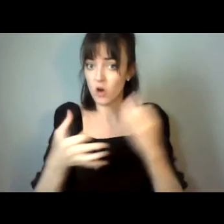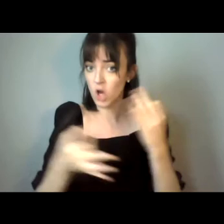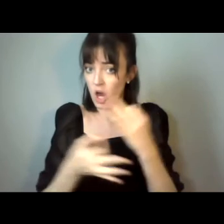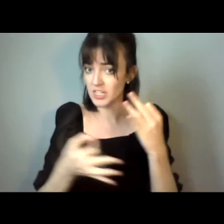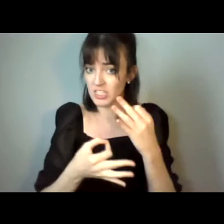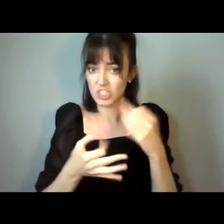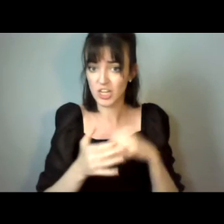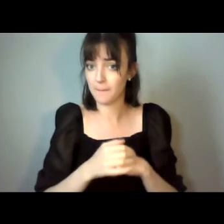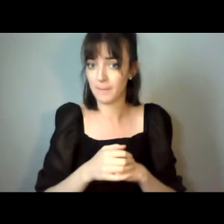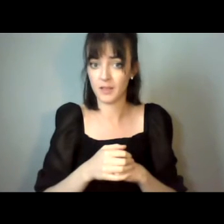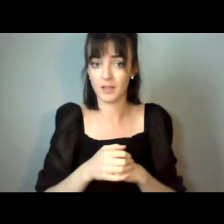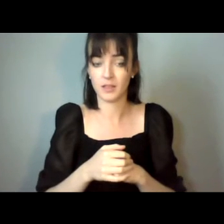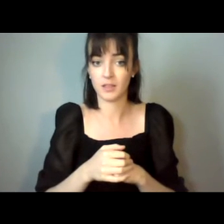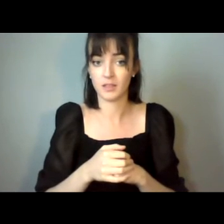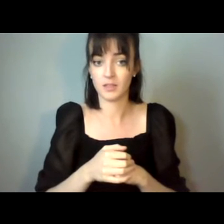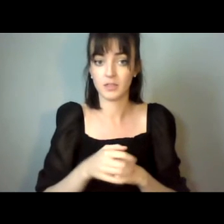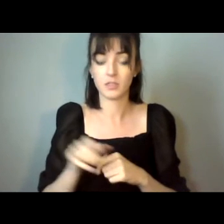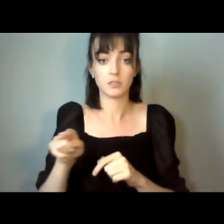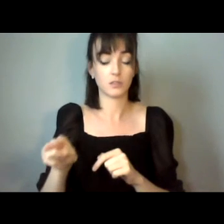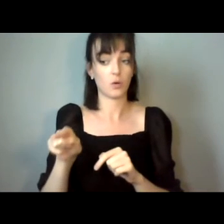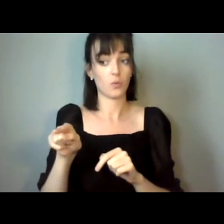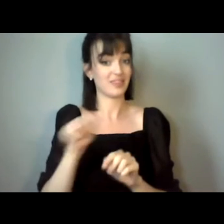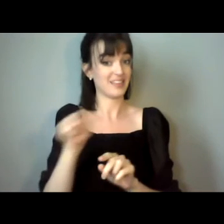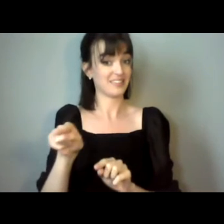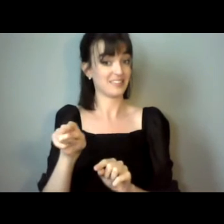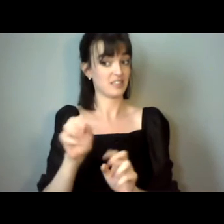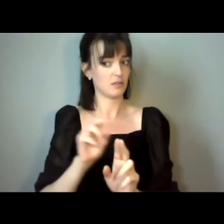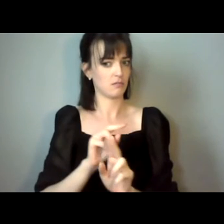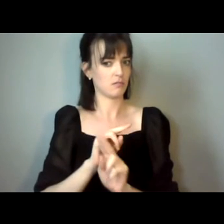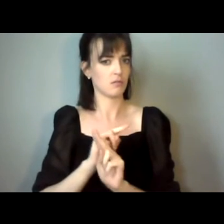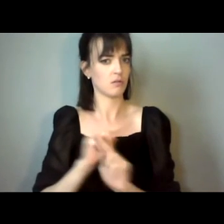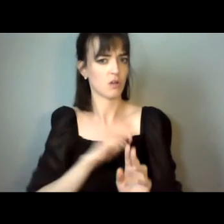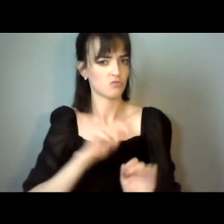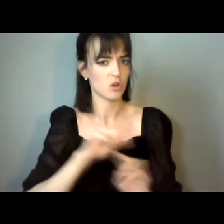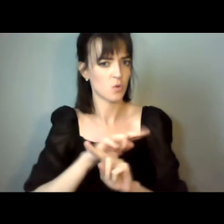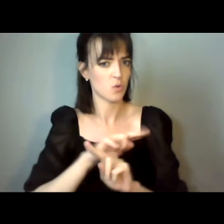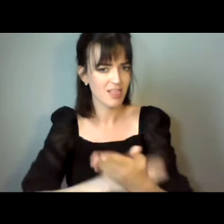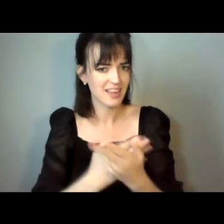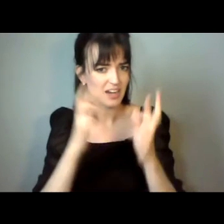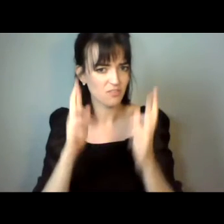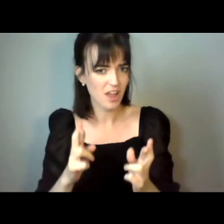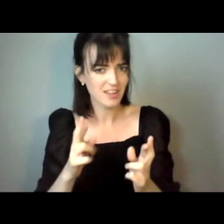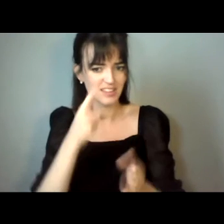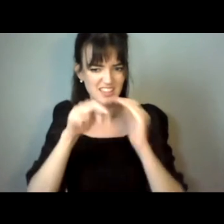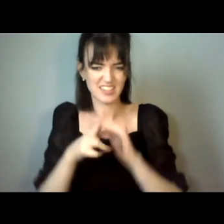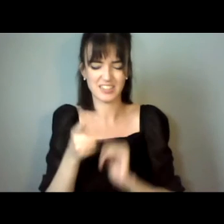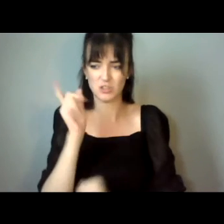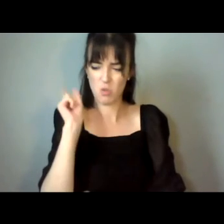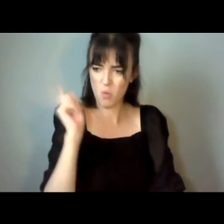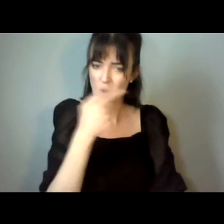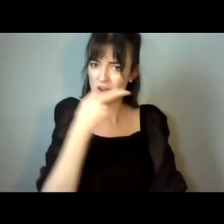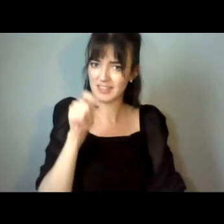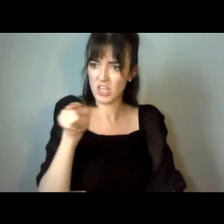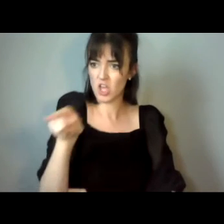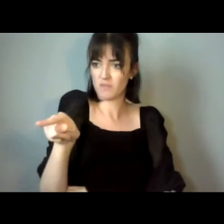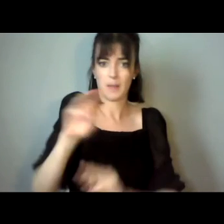part of that child's life. A statement that is, by the way, both factually and legally incorrect, yet the culture leads them to